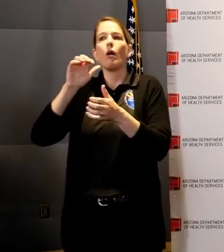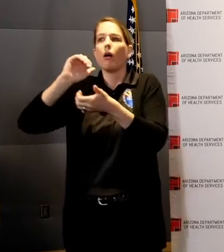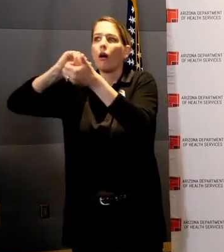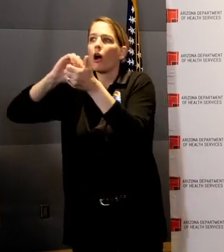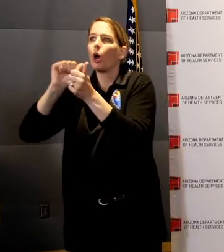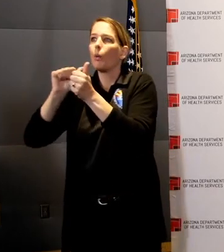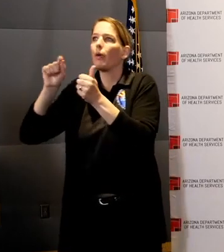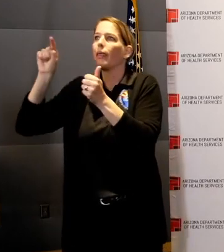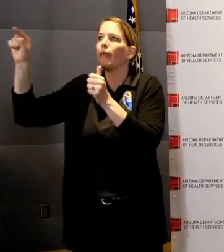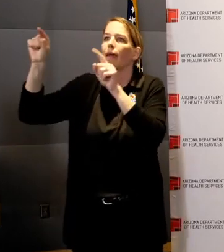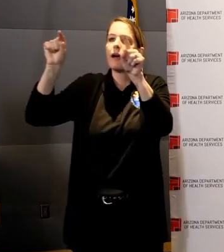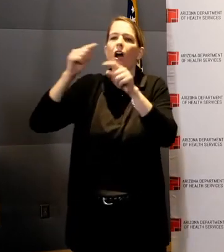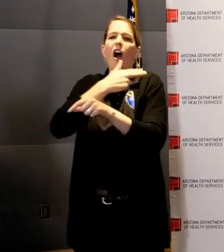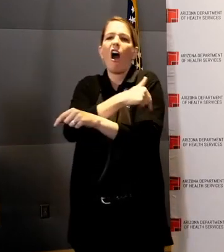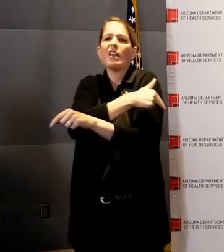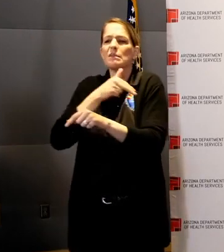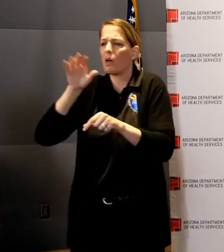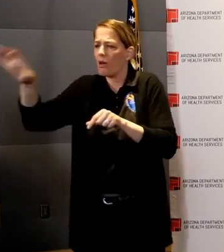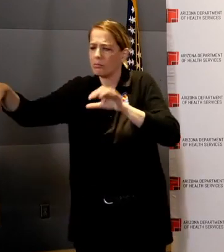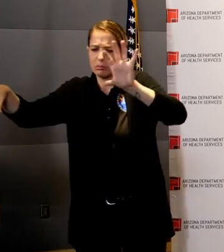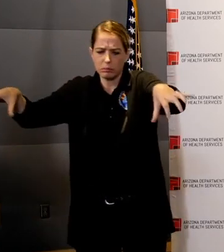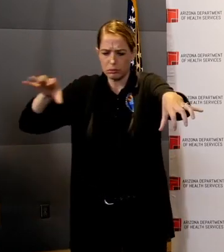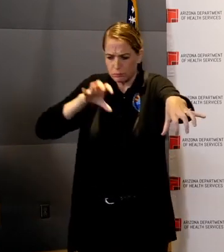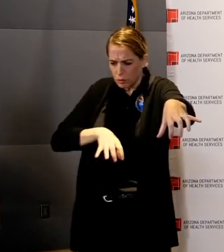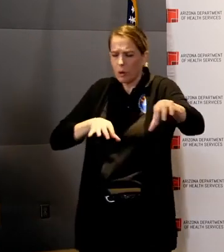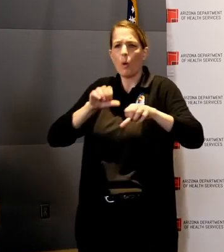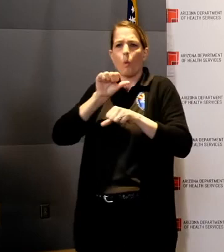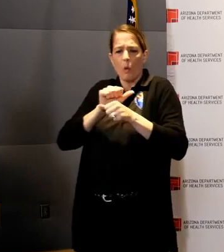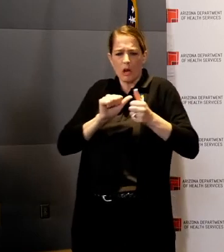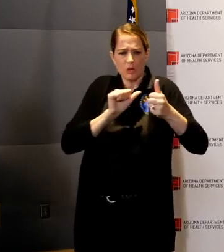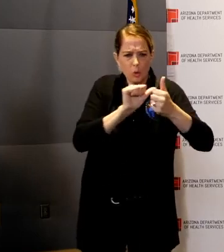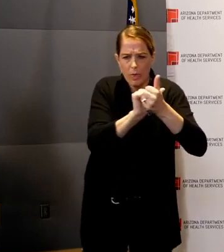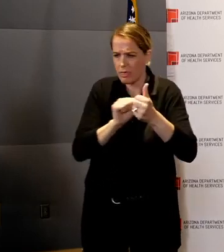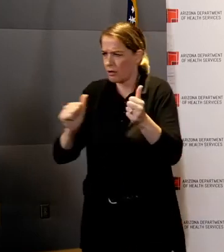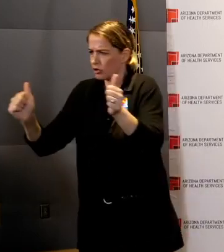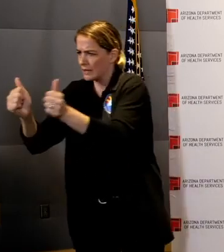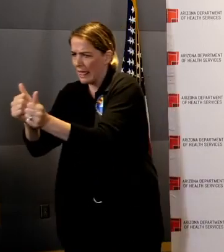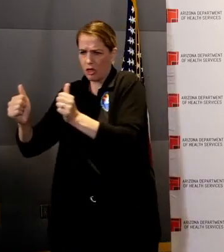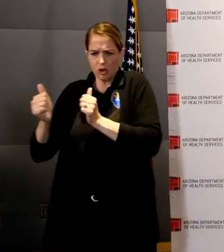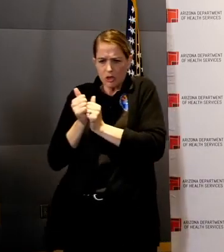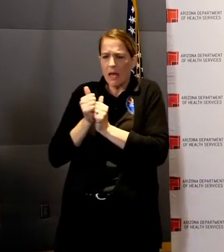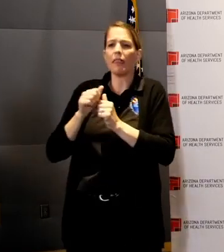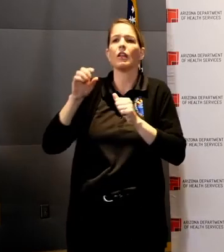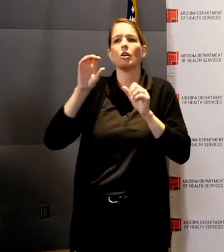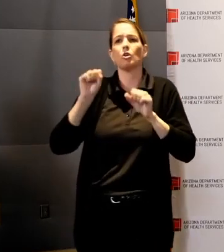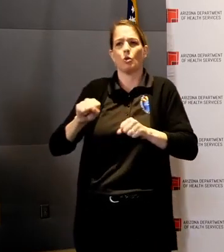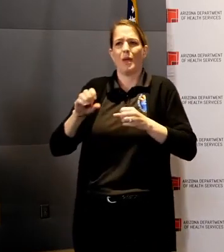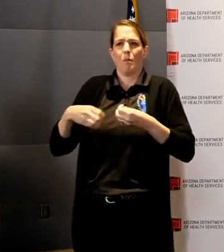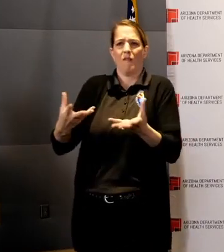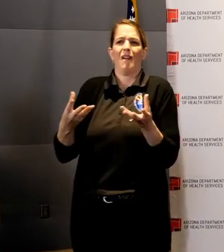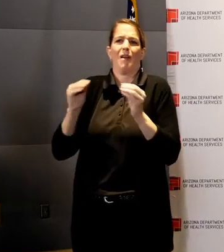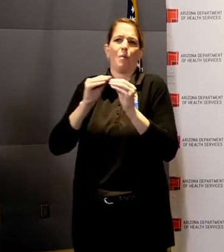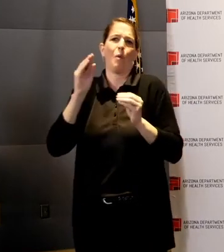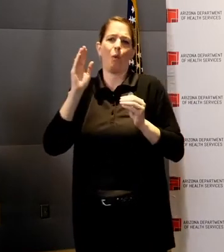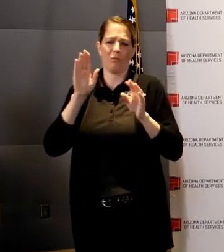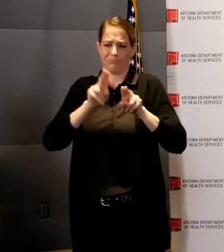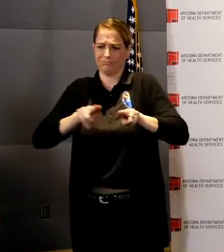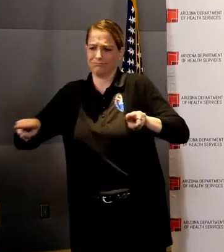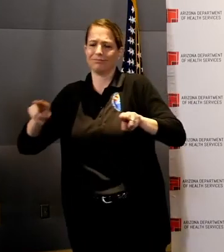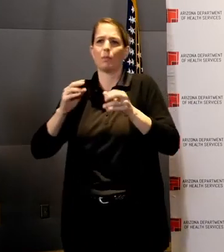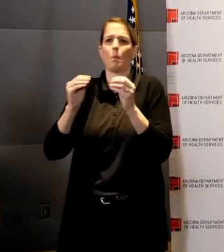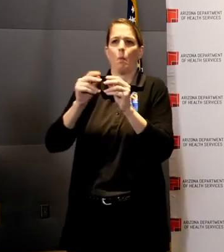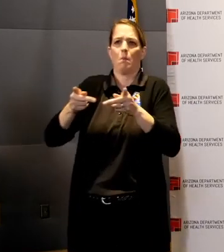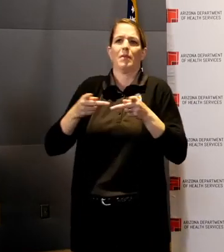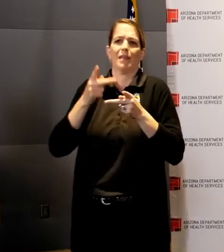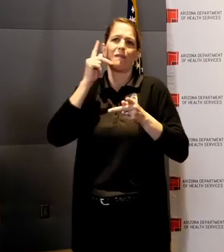with hospitals on any waiver requests they may need in order to increase their internal capacity. We're also working on